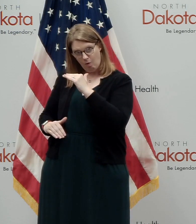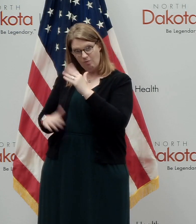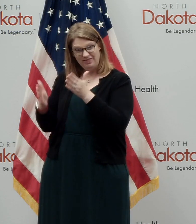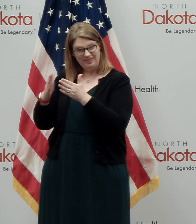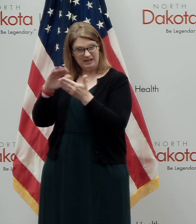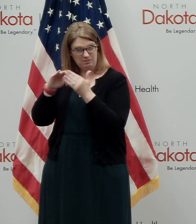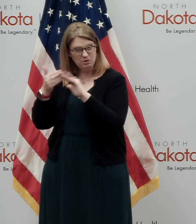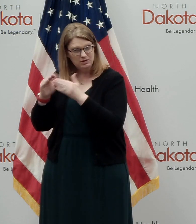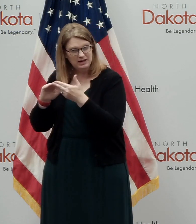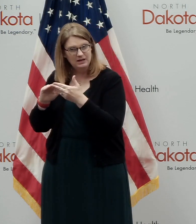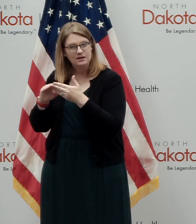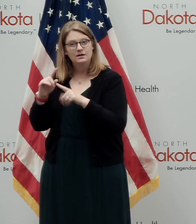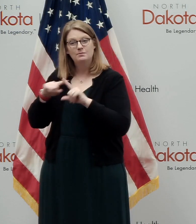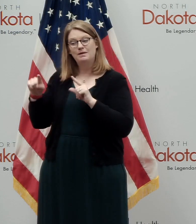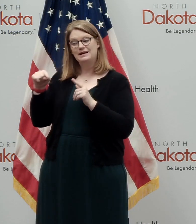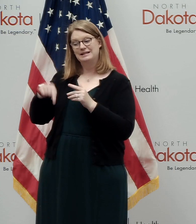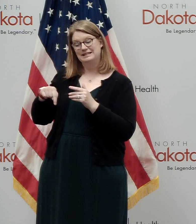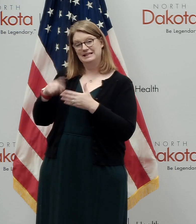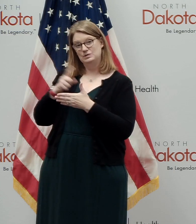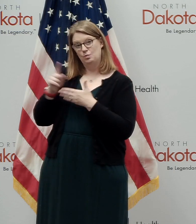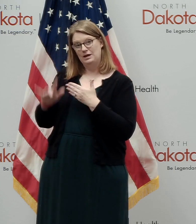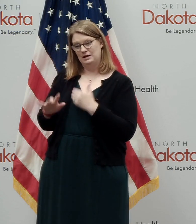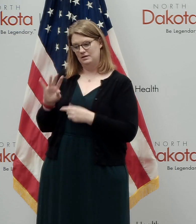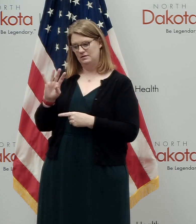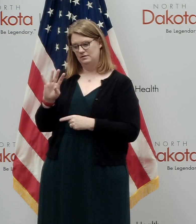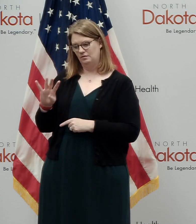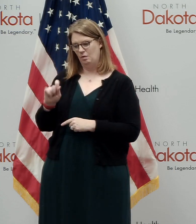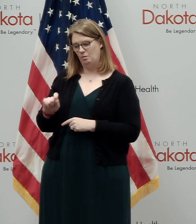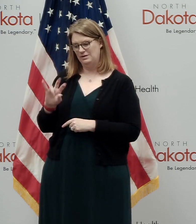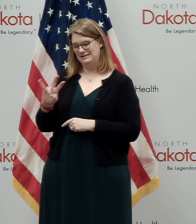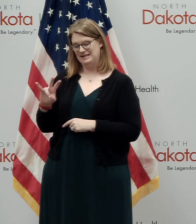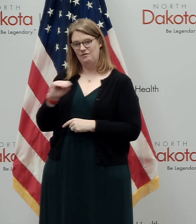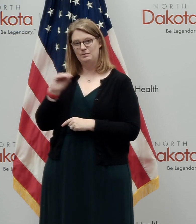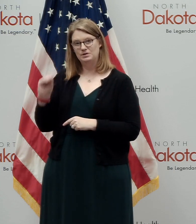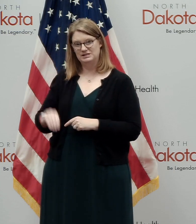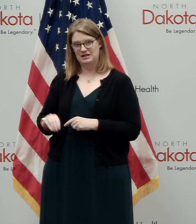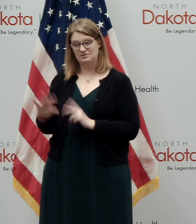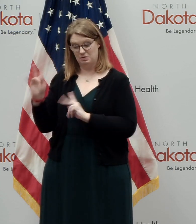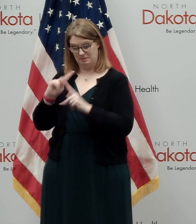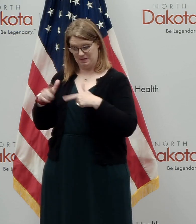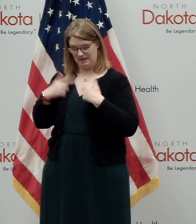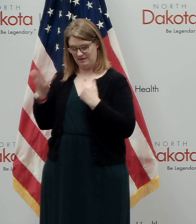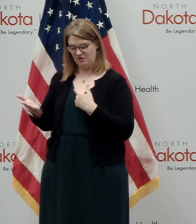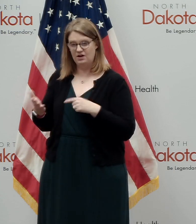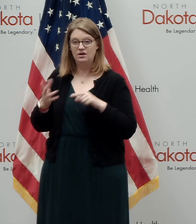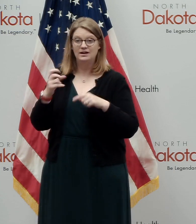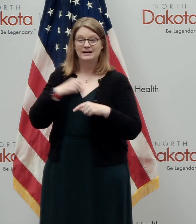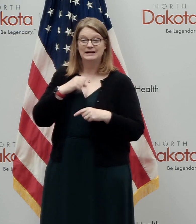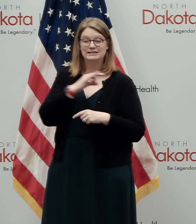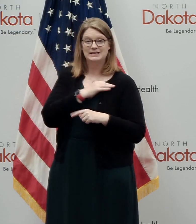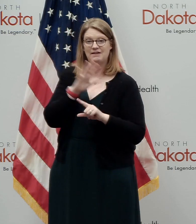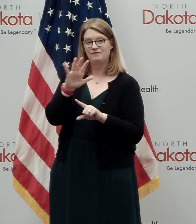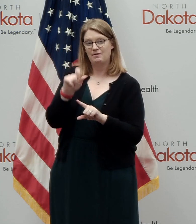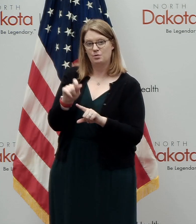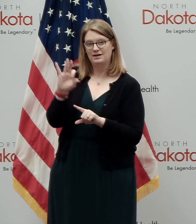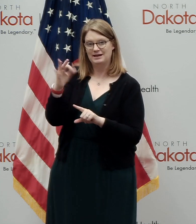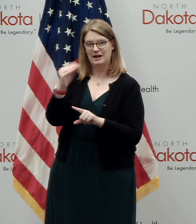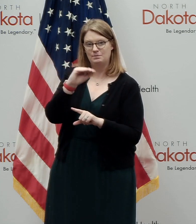over the weekend, it was 4.7% for residents and 5.9% for staff.